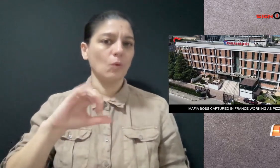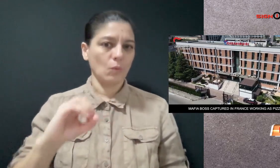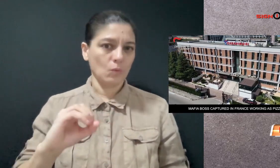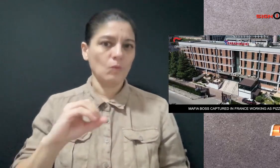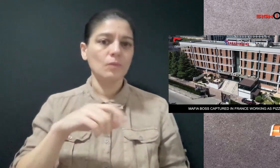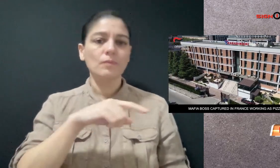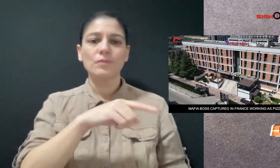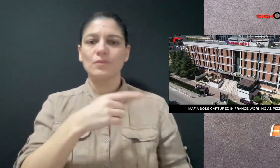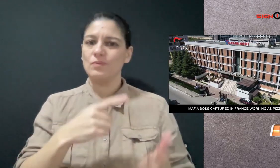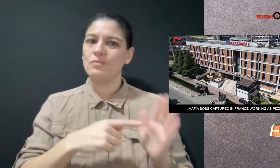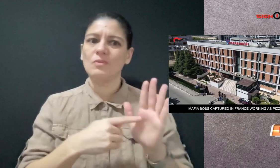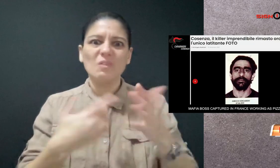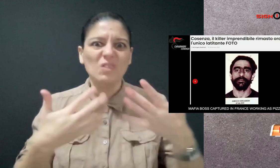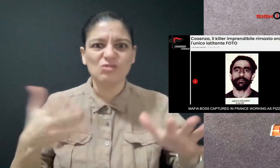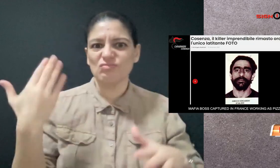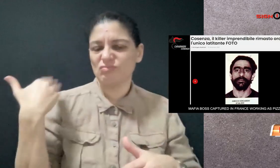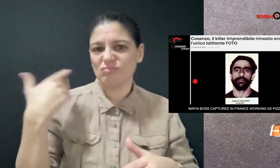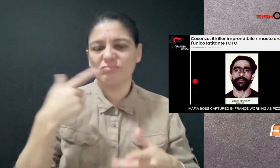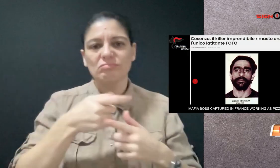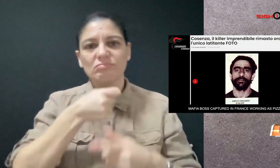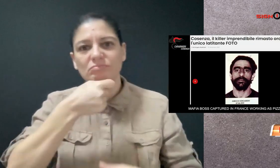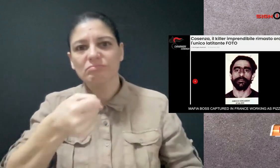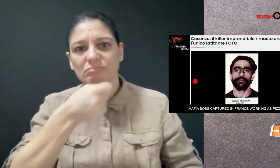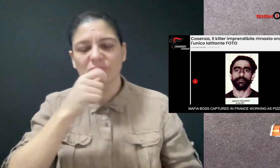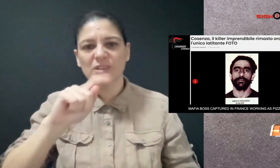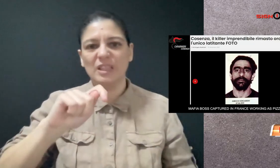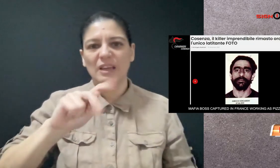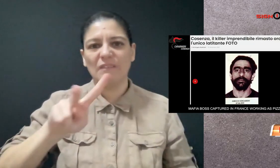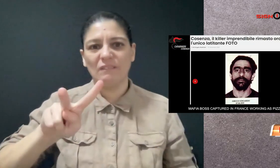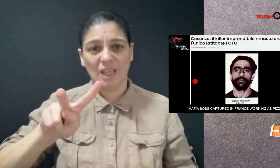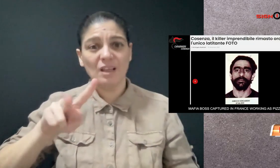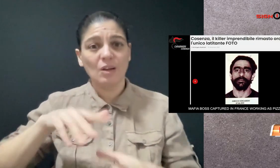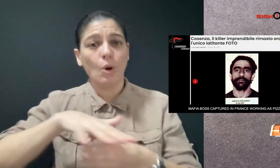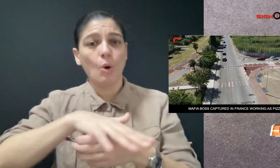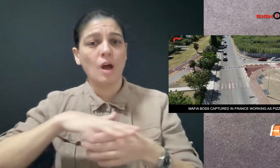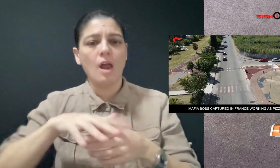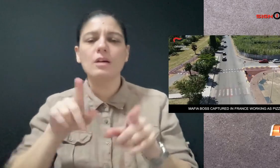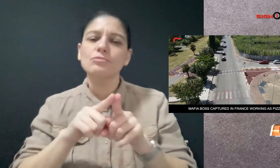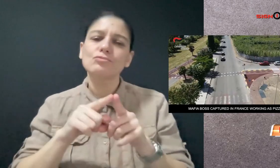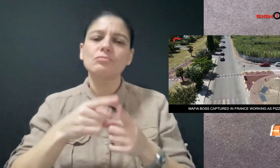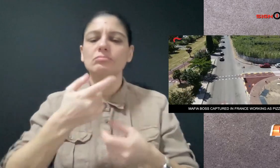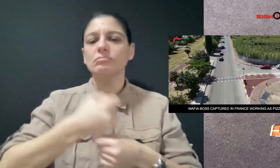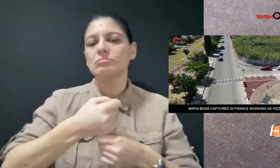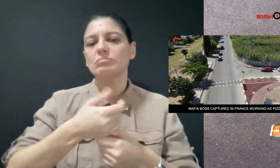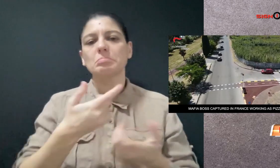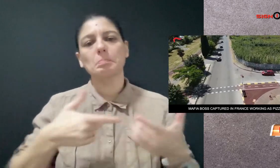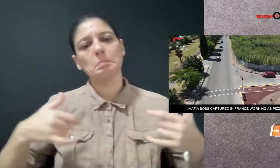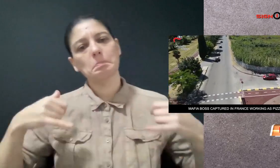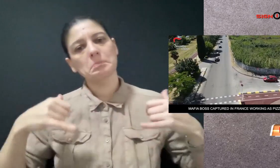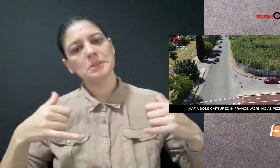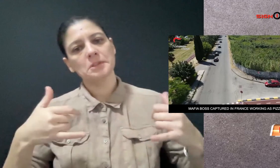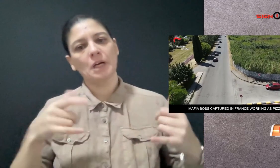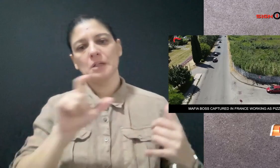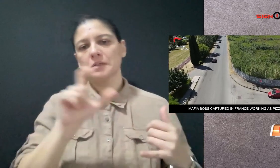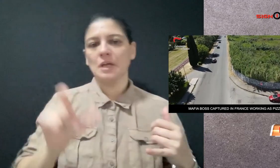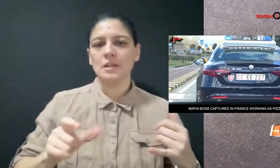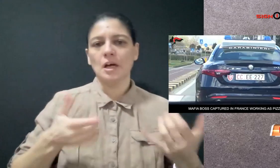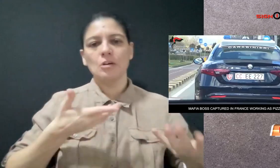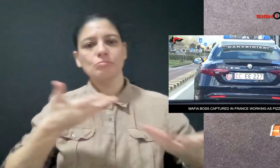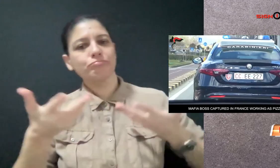While in France, Greco adopted the identity of Paolo Dimitrio. He was even featured in a local paper as